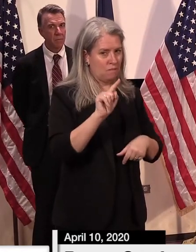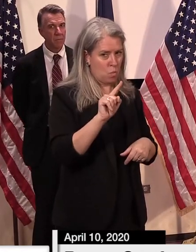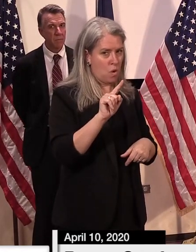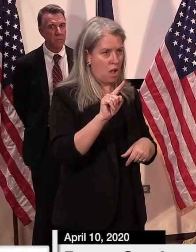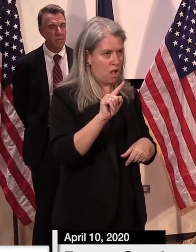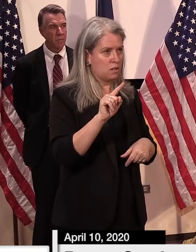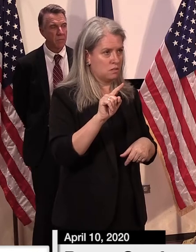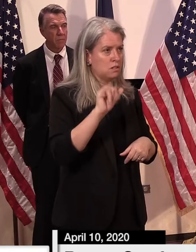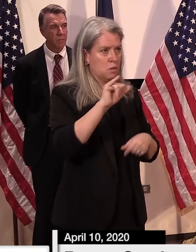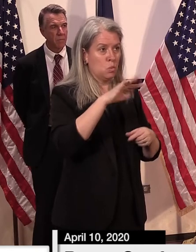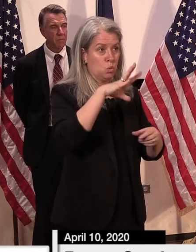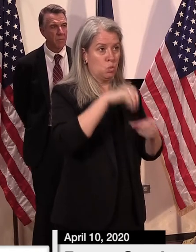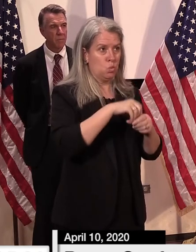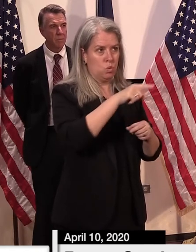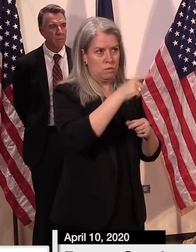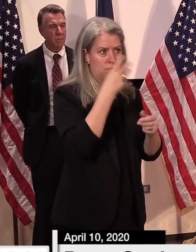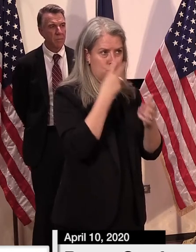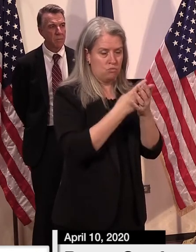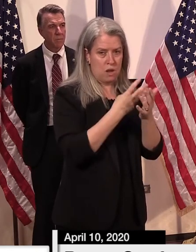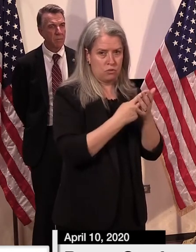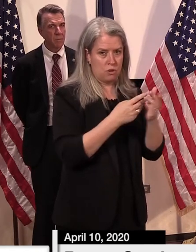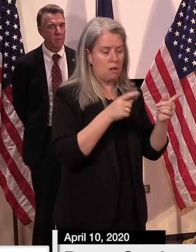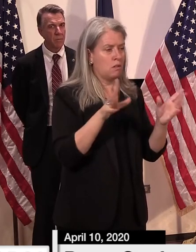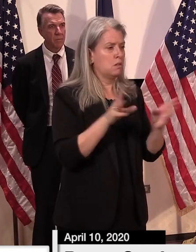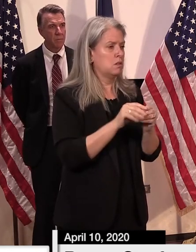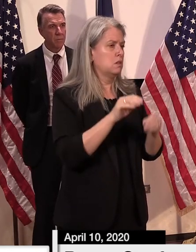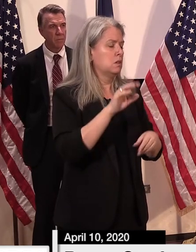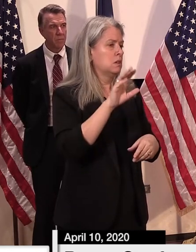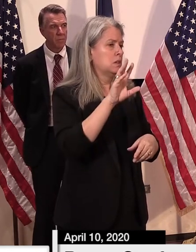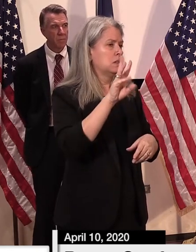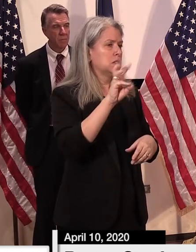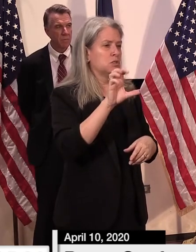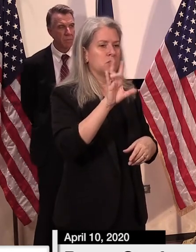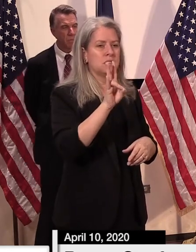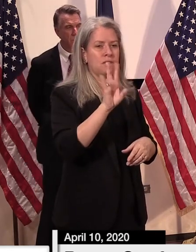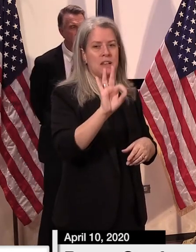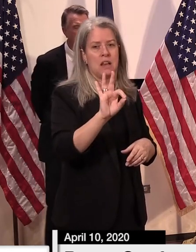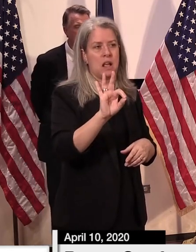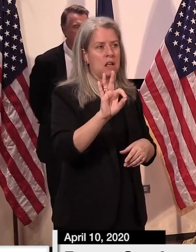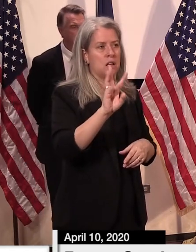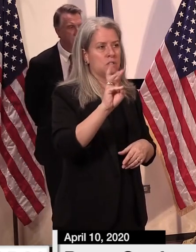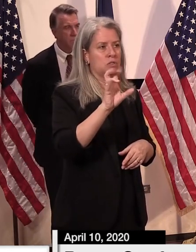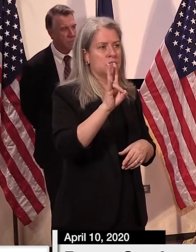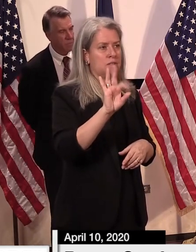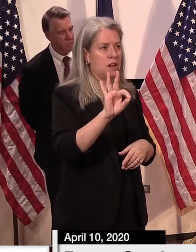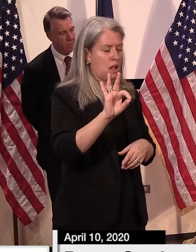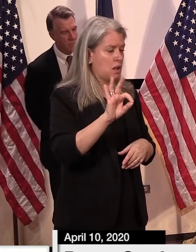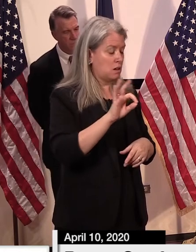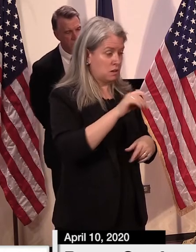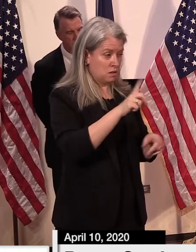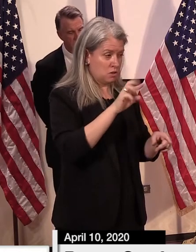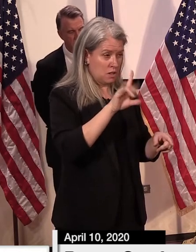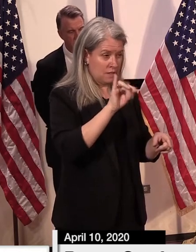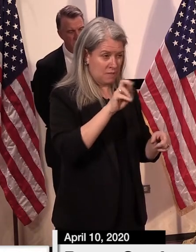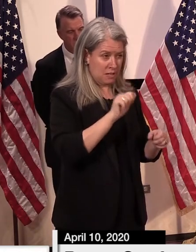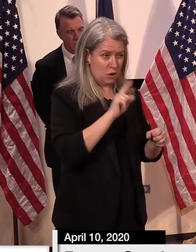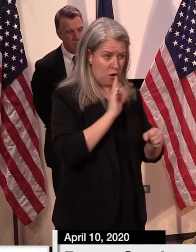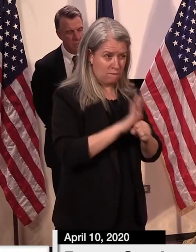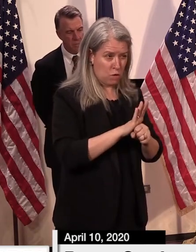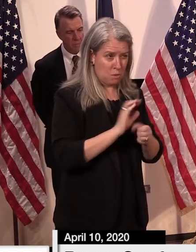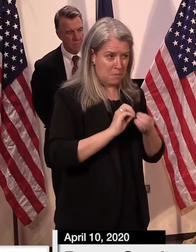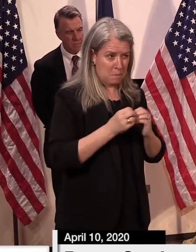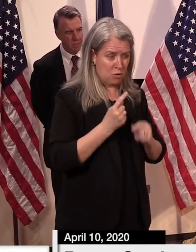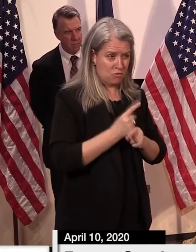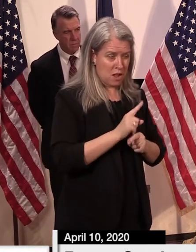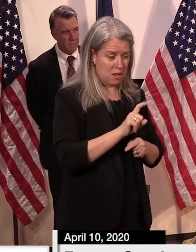includes the correctional facility for a total of 679. dr levine can you uh verify those numbers that i'm right